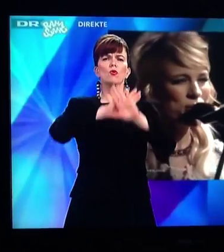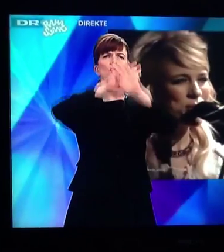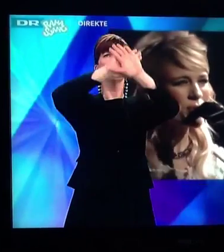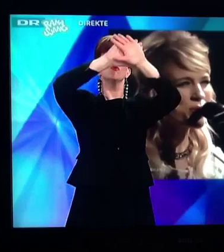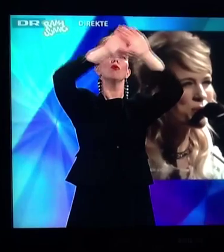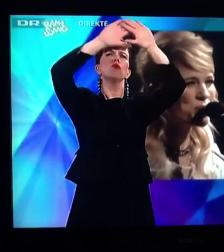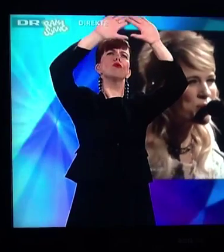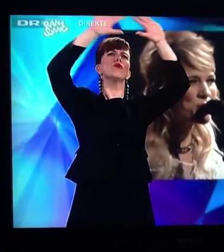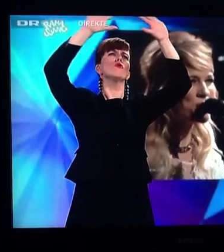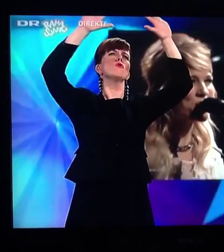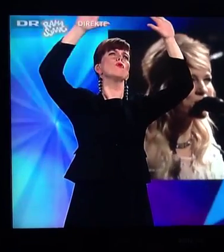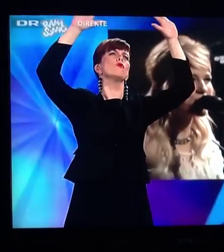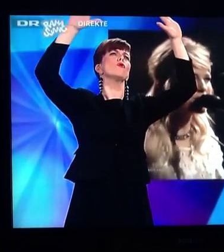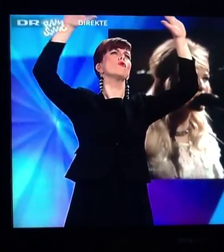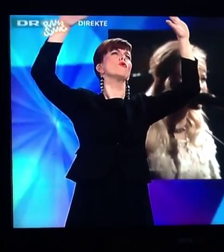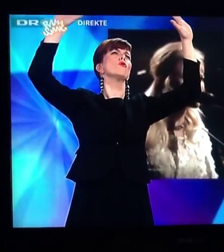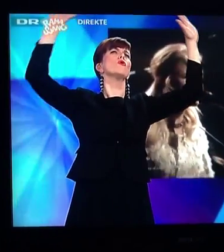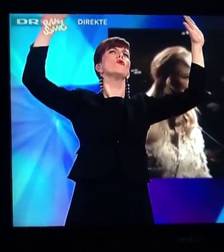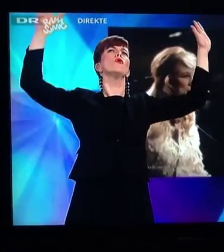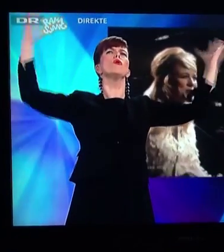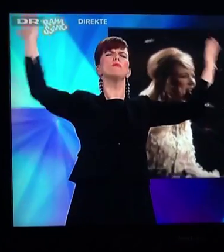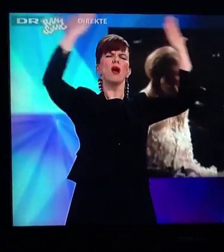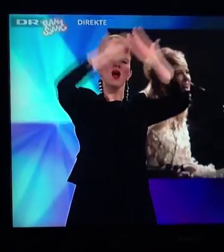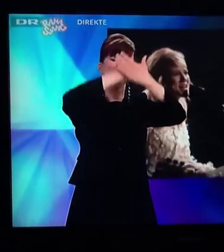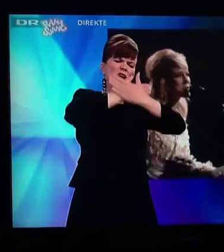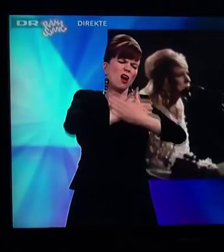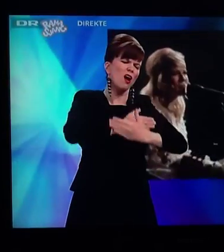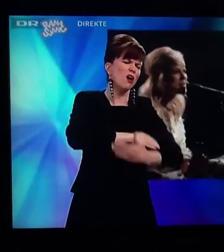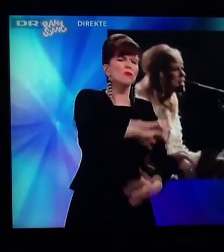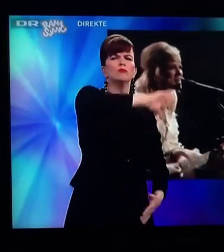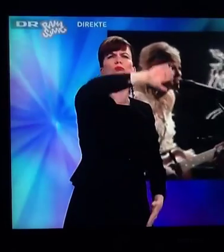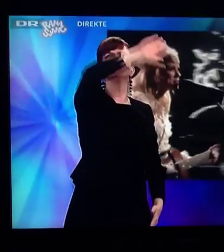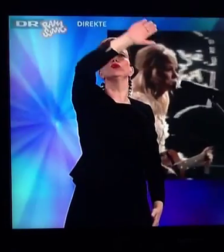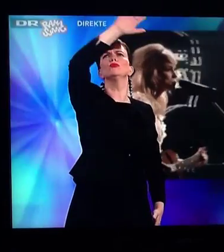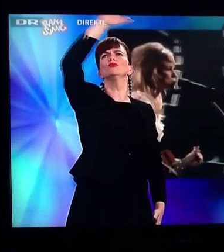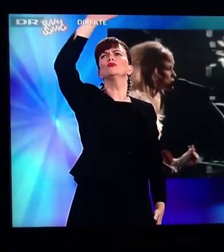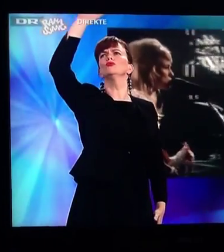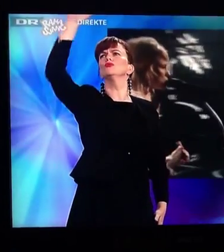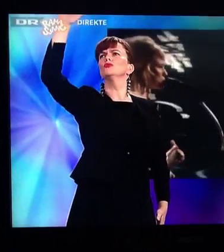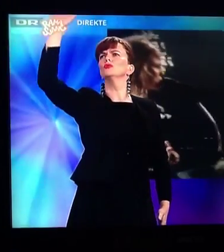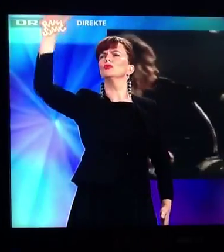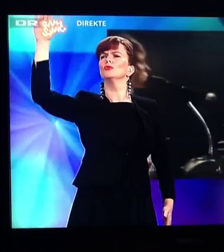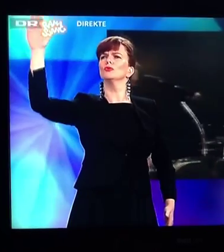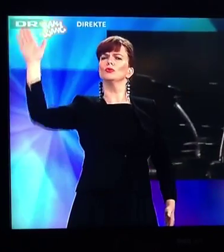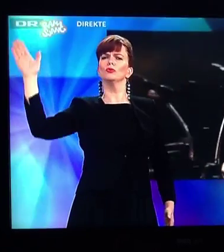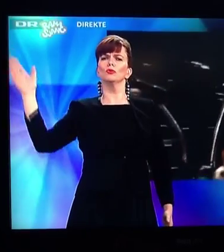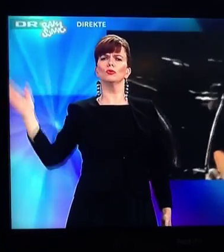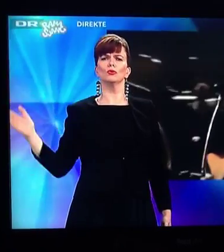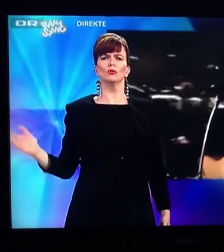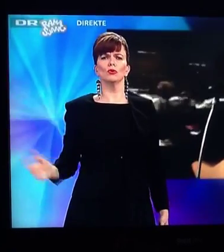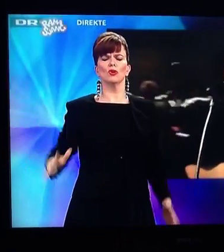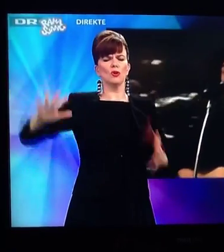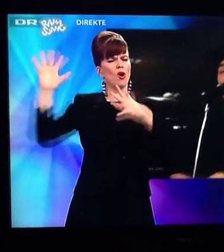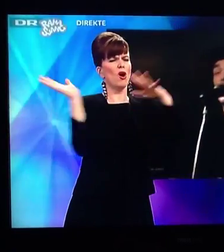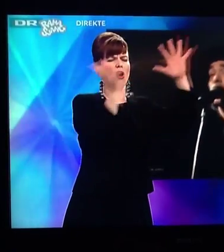The skies are black, I'm thinking